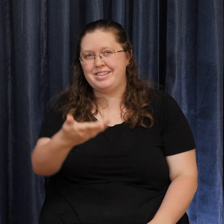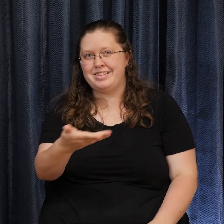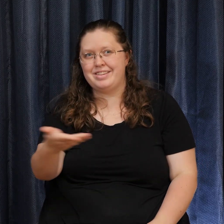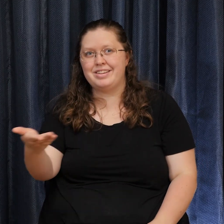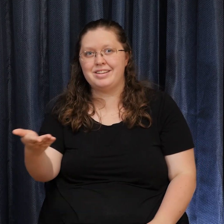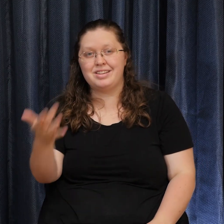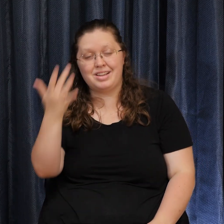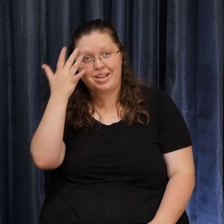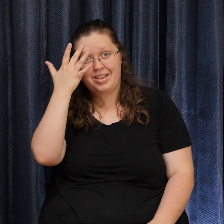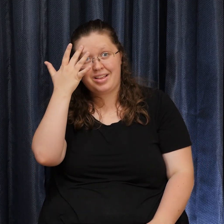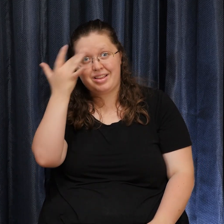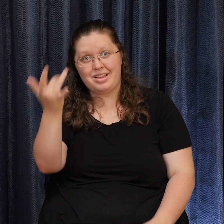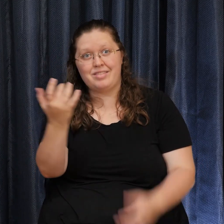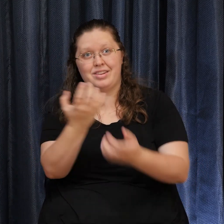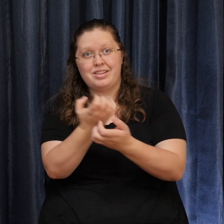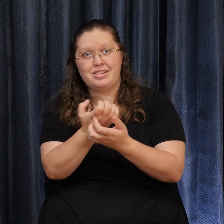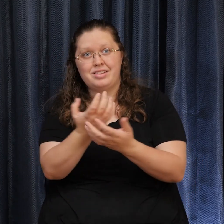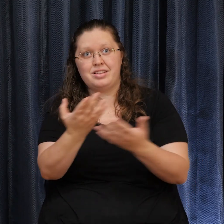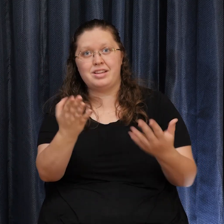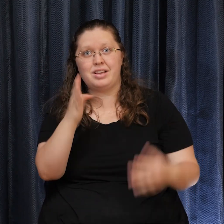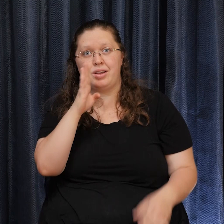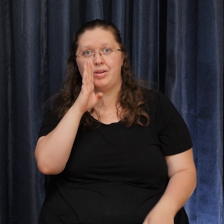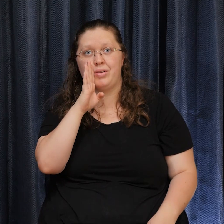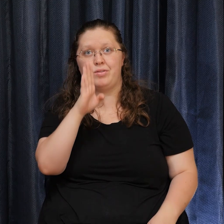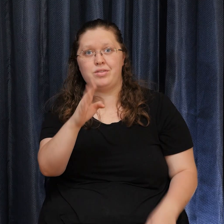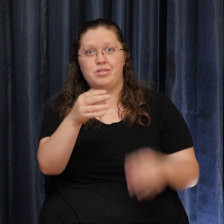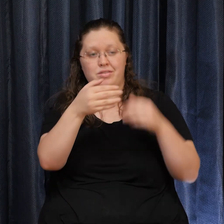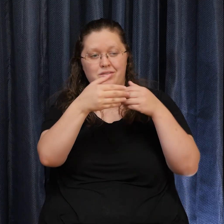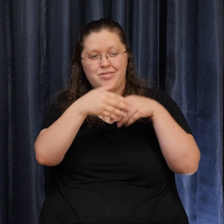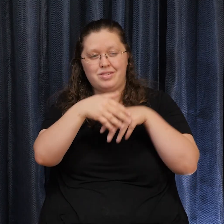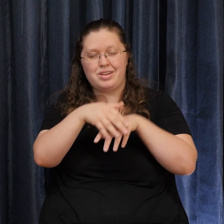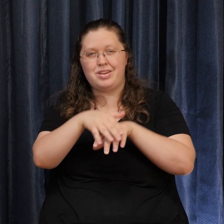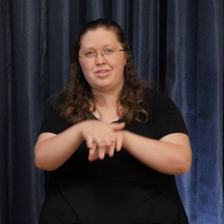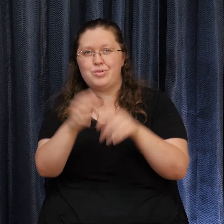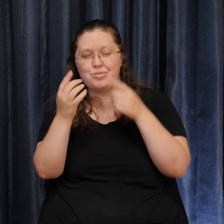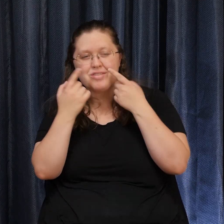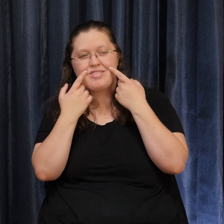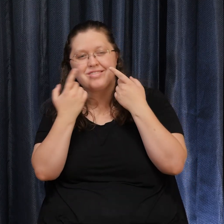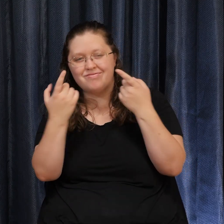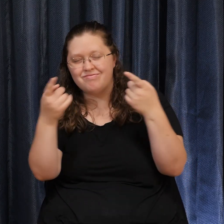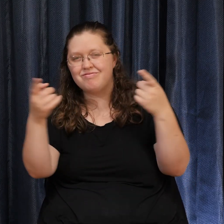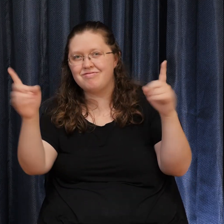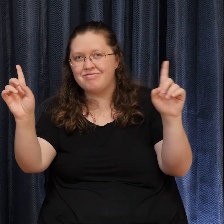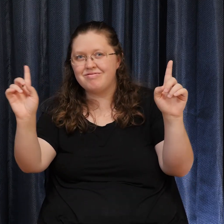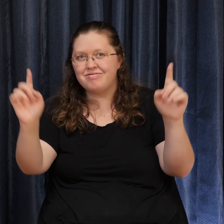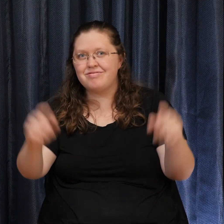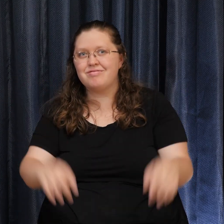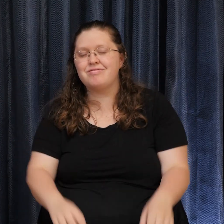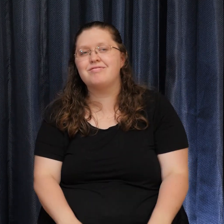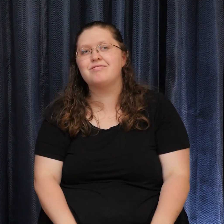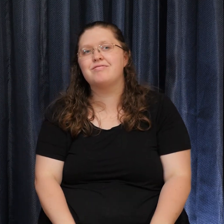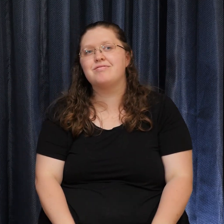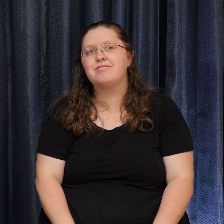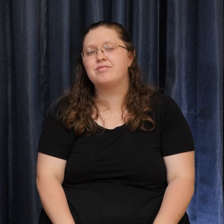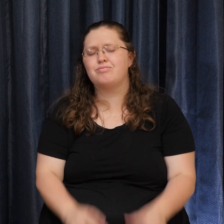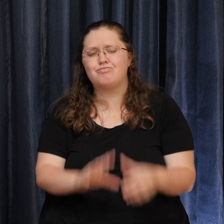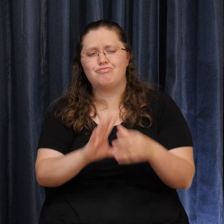Cause every little thing Is gonna be alright I'm saying Don't